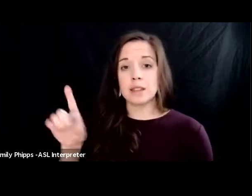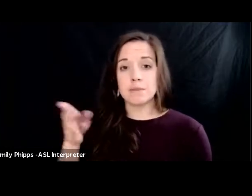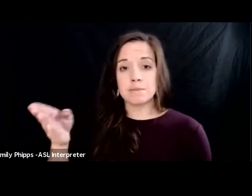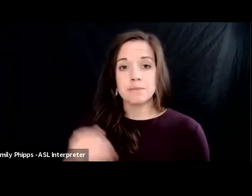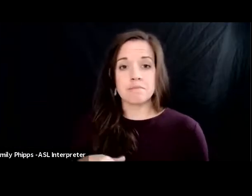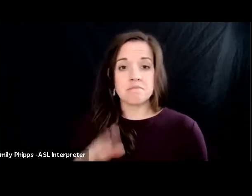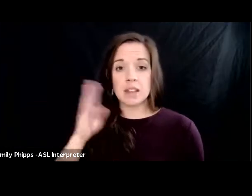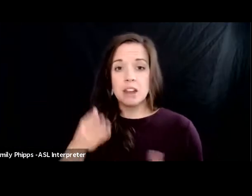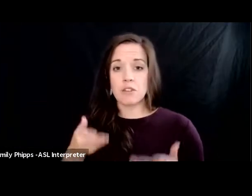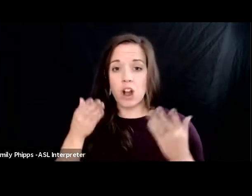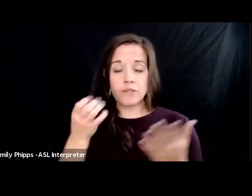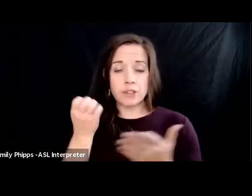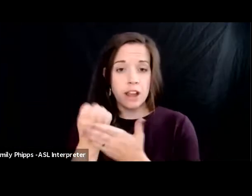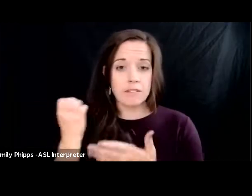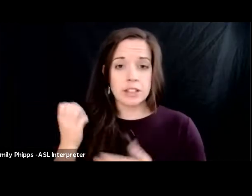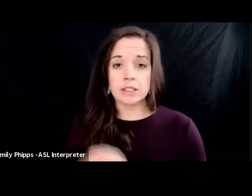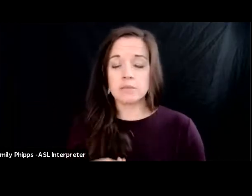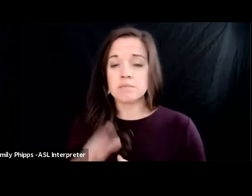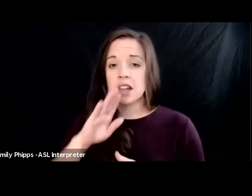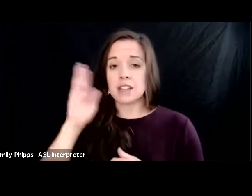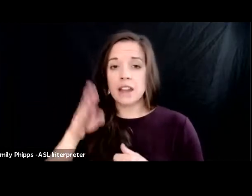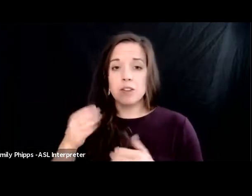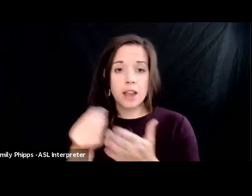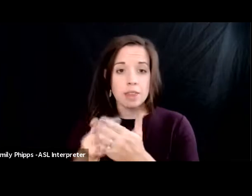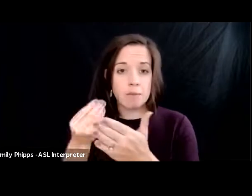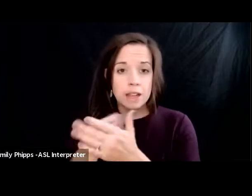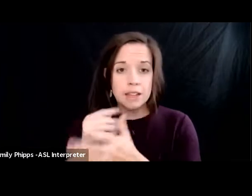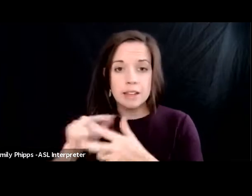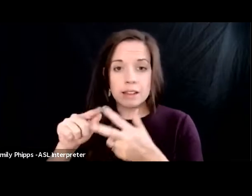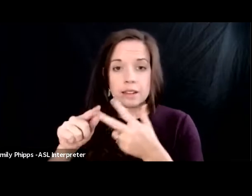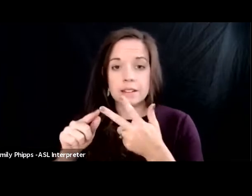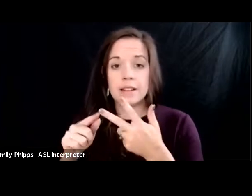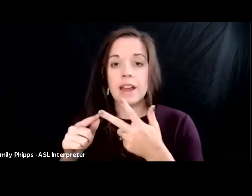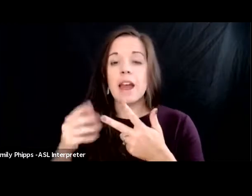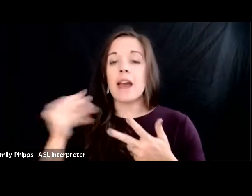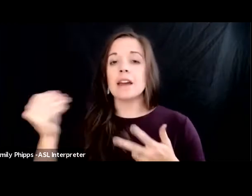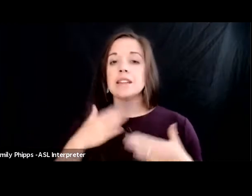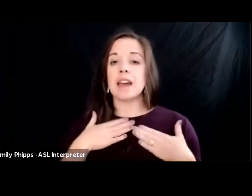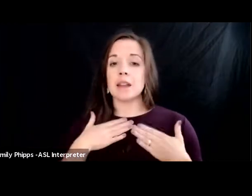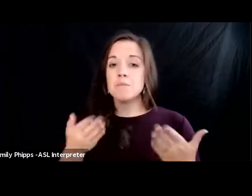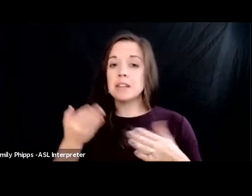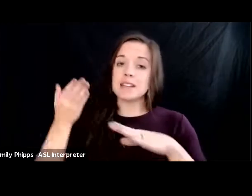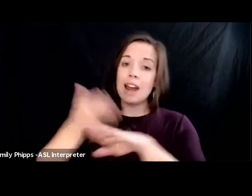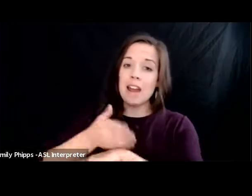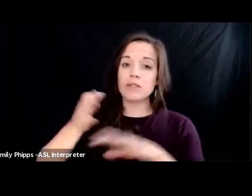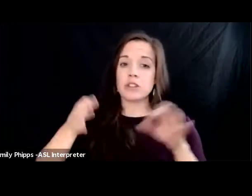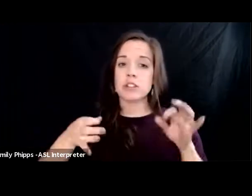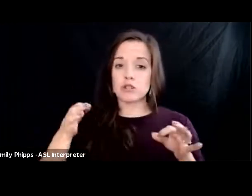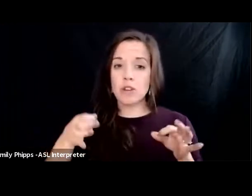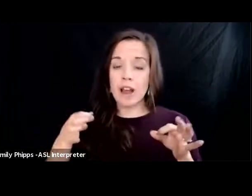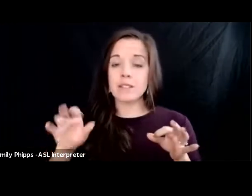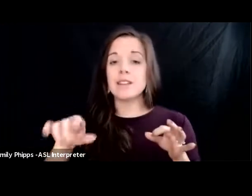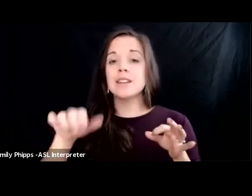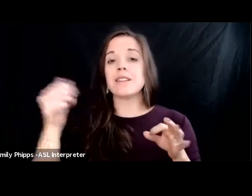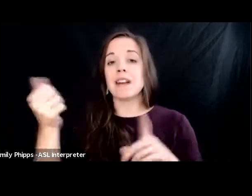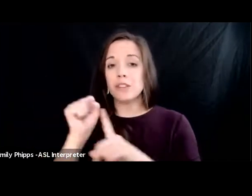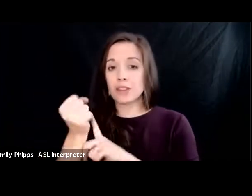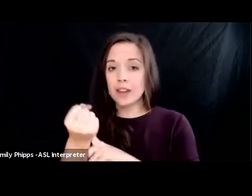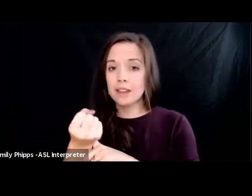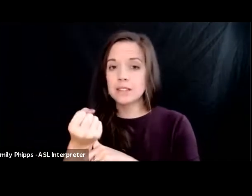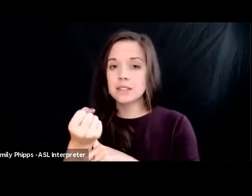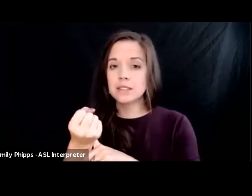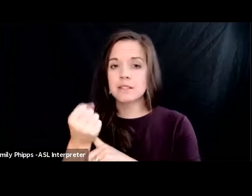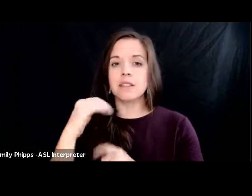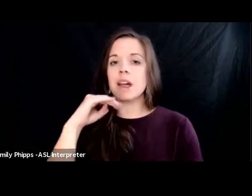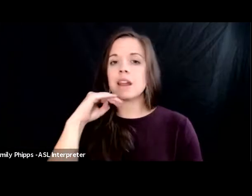evidence he never had the money he even admitted after the trial in another case that he